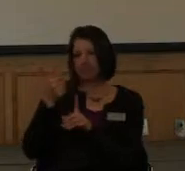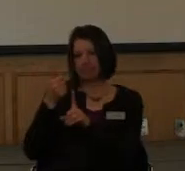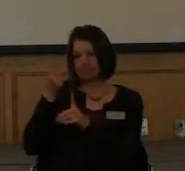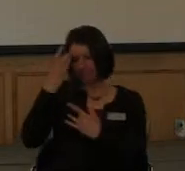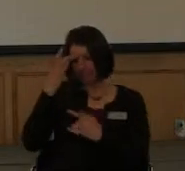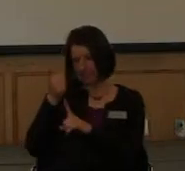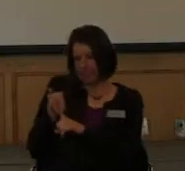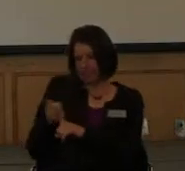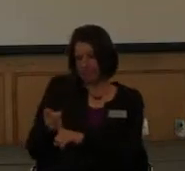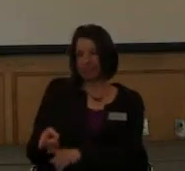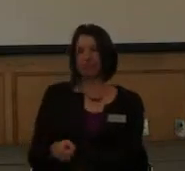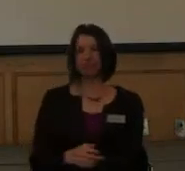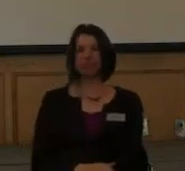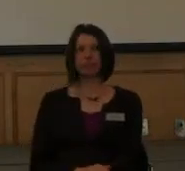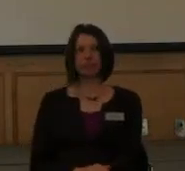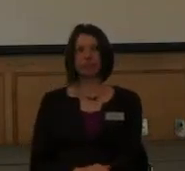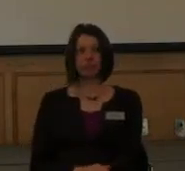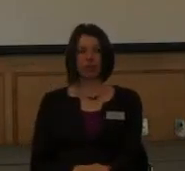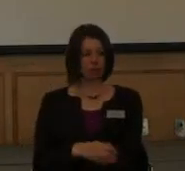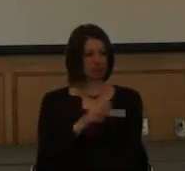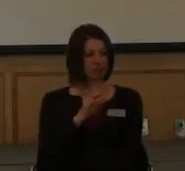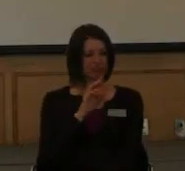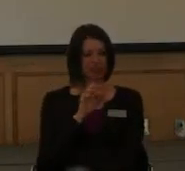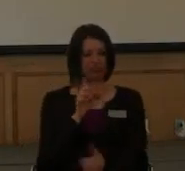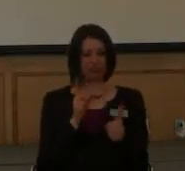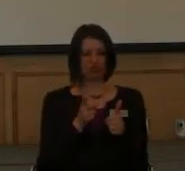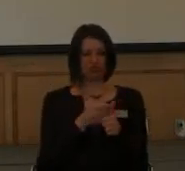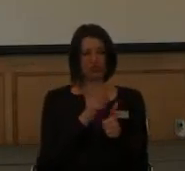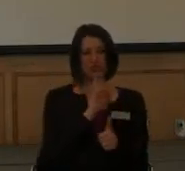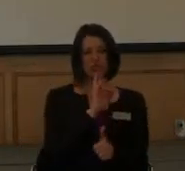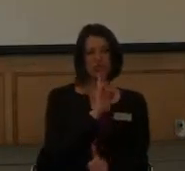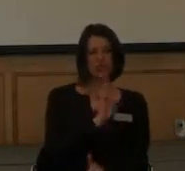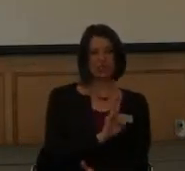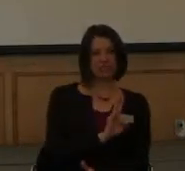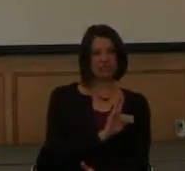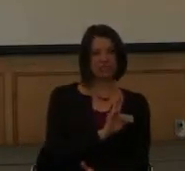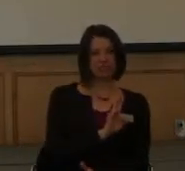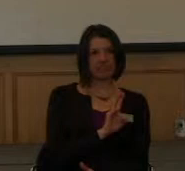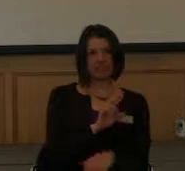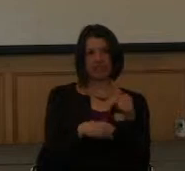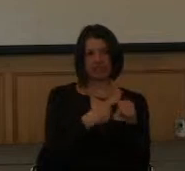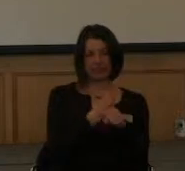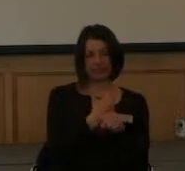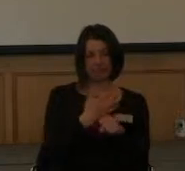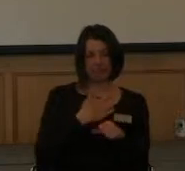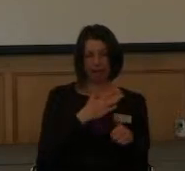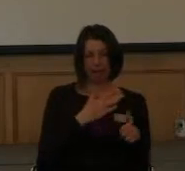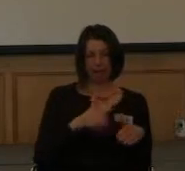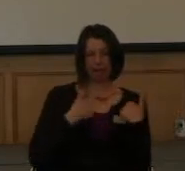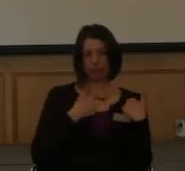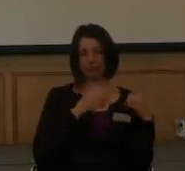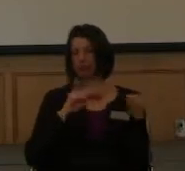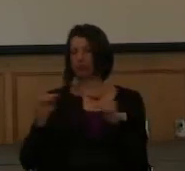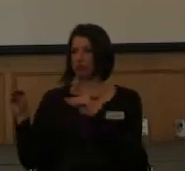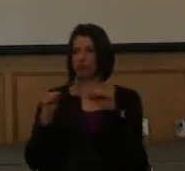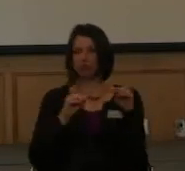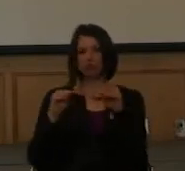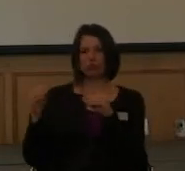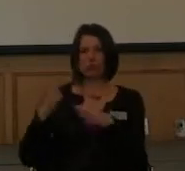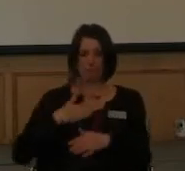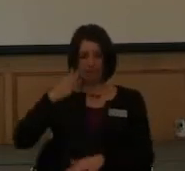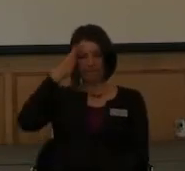the first part of my life, first seven or eight years, was spent moving around. My dad was in the Air Force and